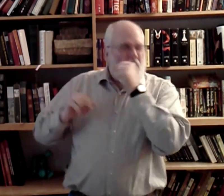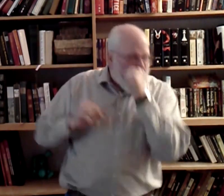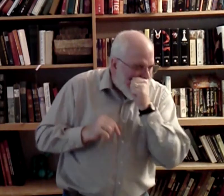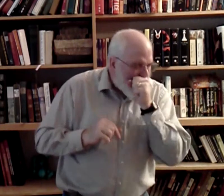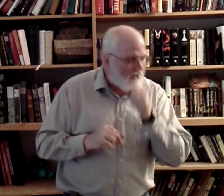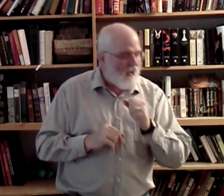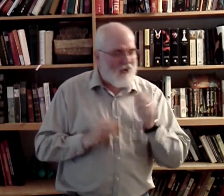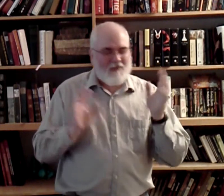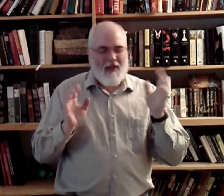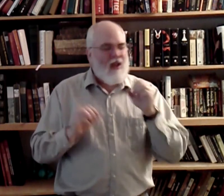Excuse me.